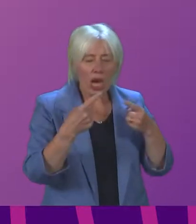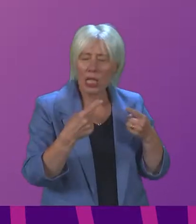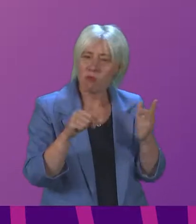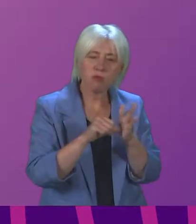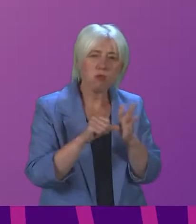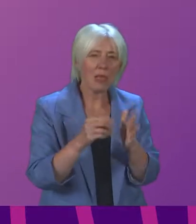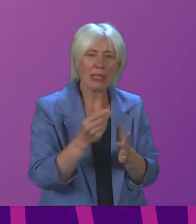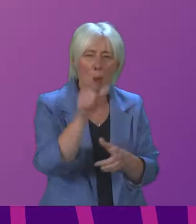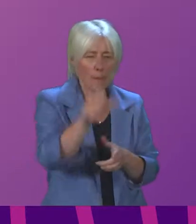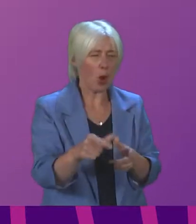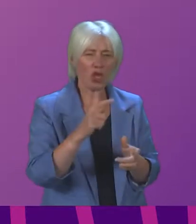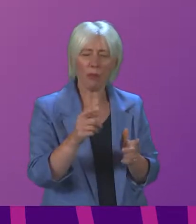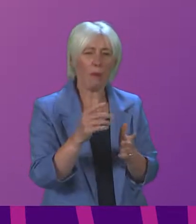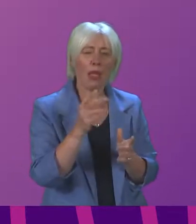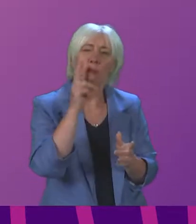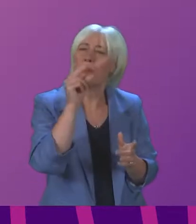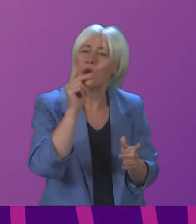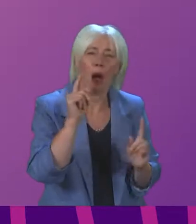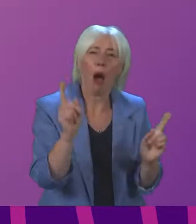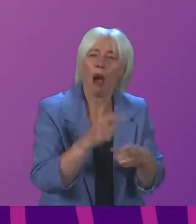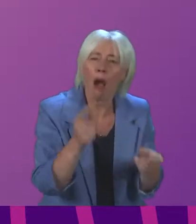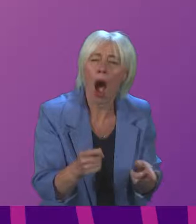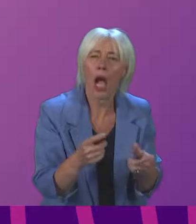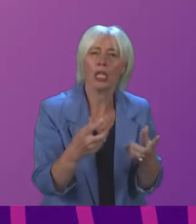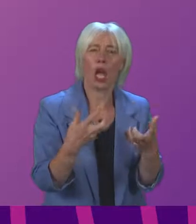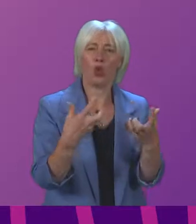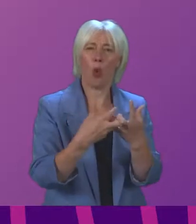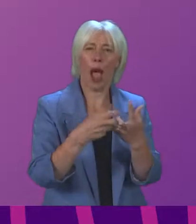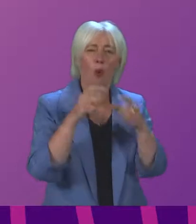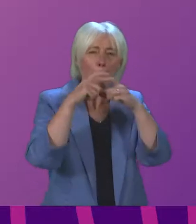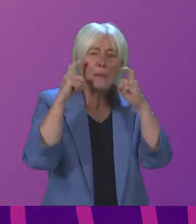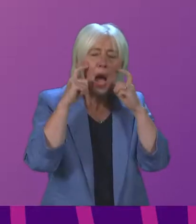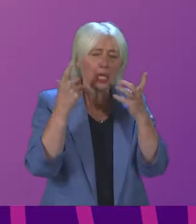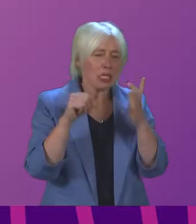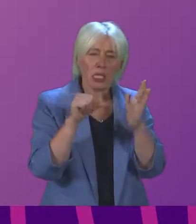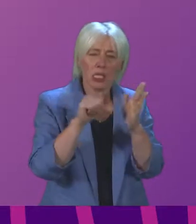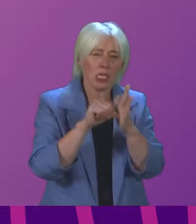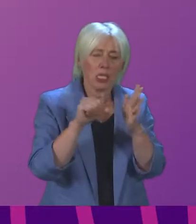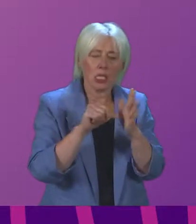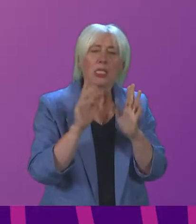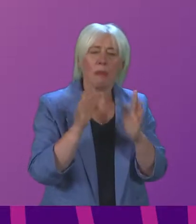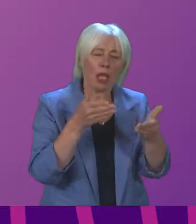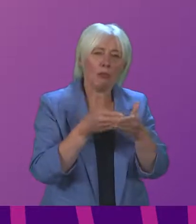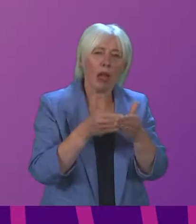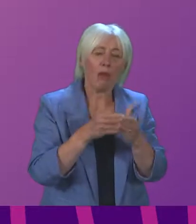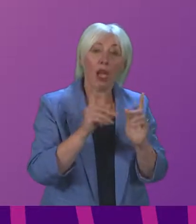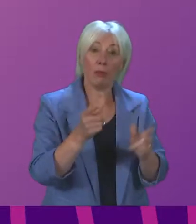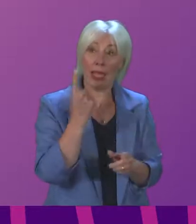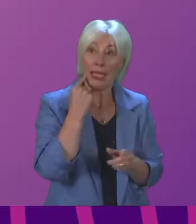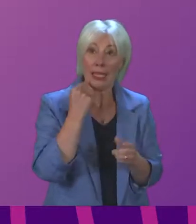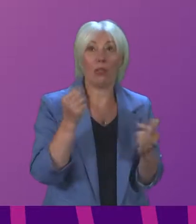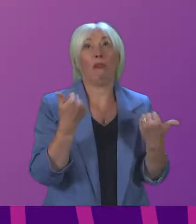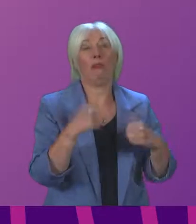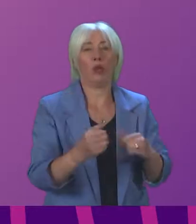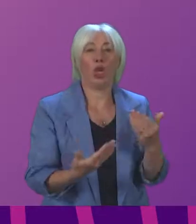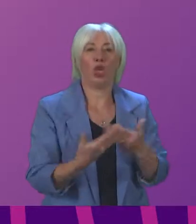non-verbal communication during in-person consultations. I'm delighted to have learned yesterday that new transparent face